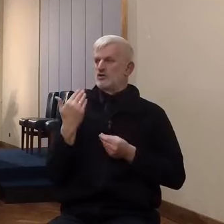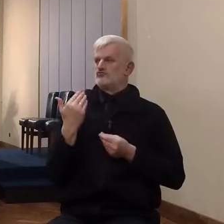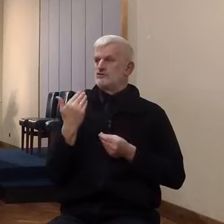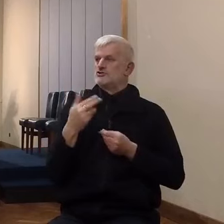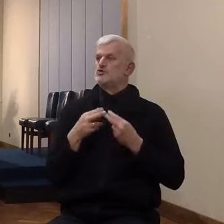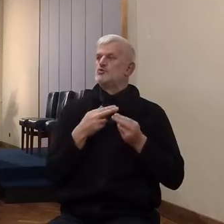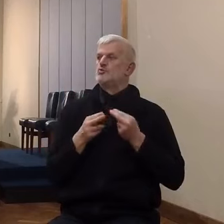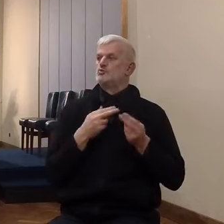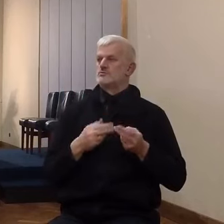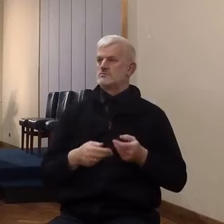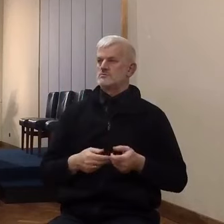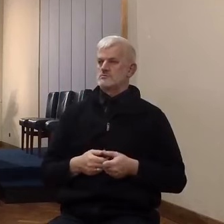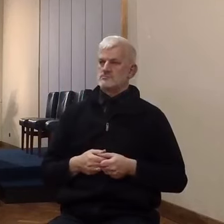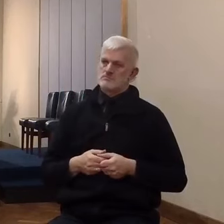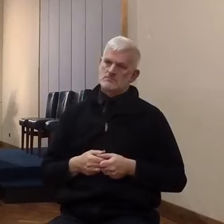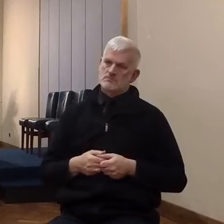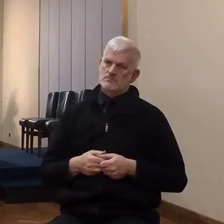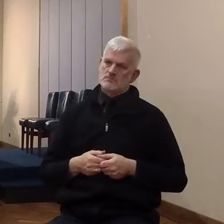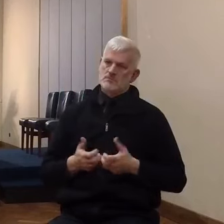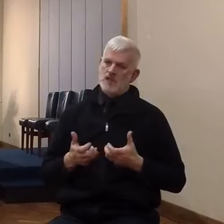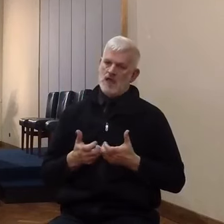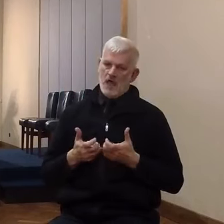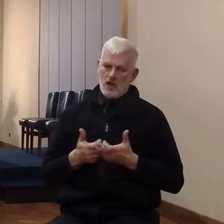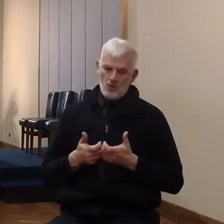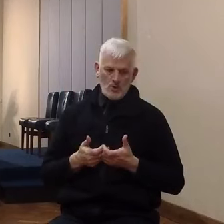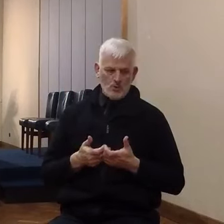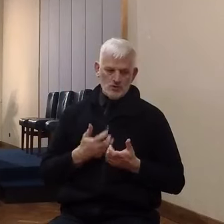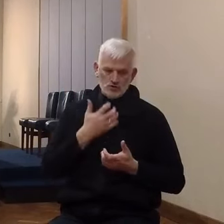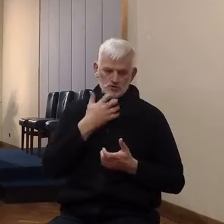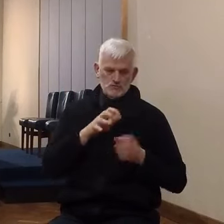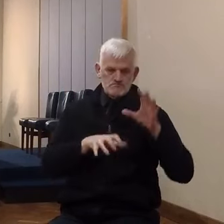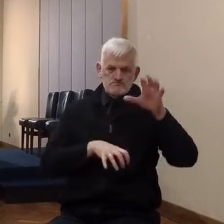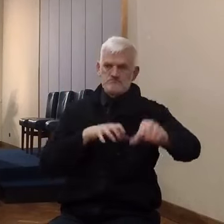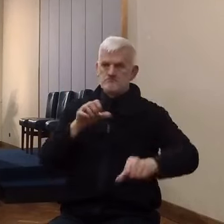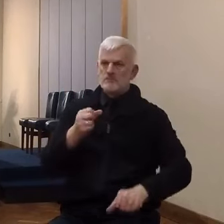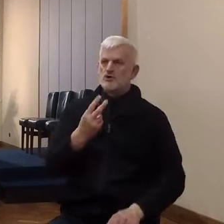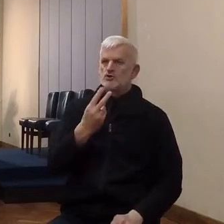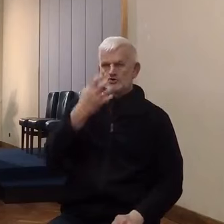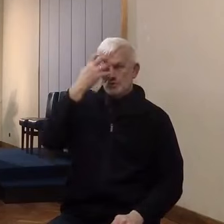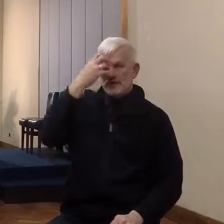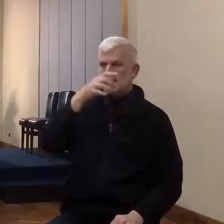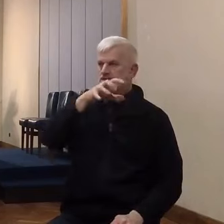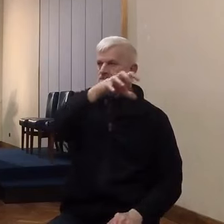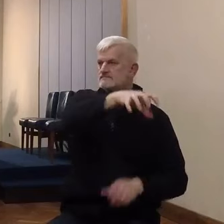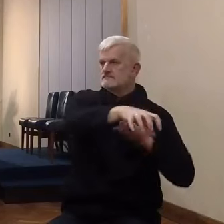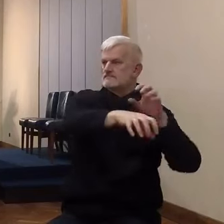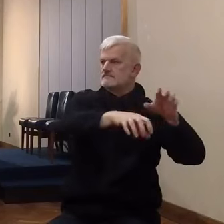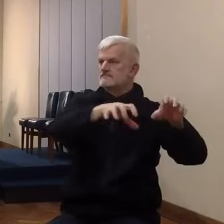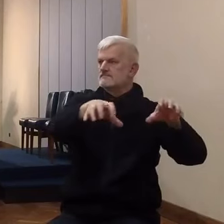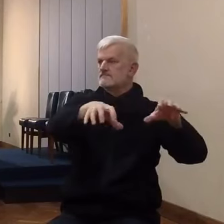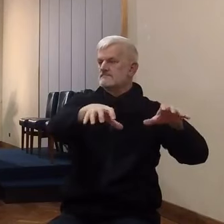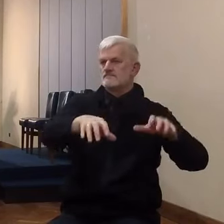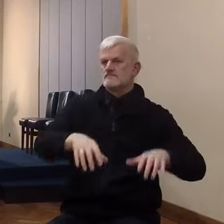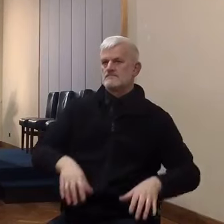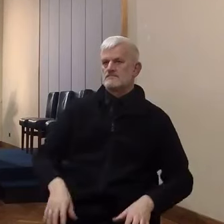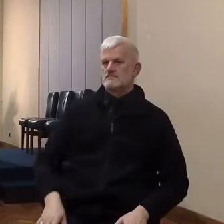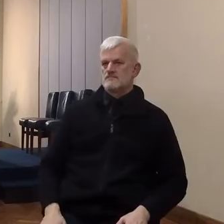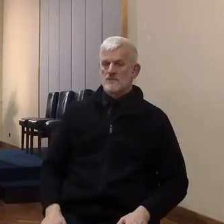did to the two kings of the Amorans as Israel came, approaching their passing out